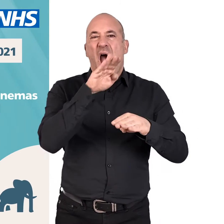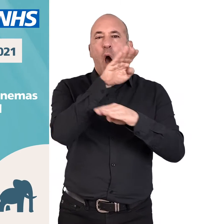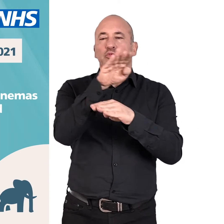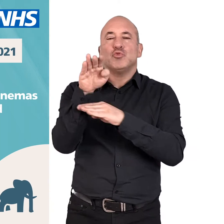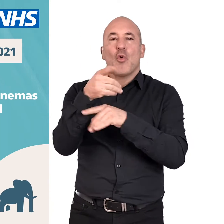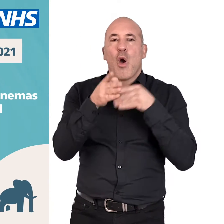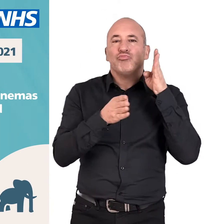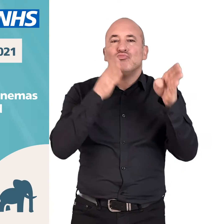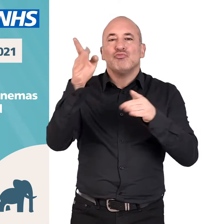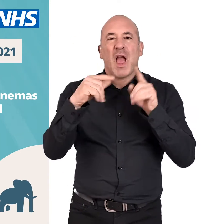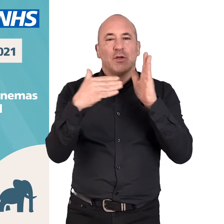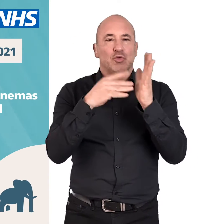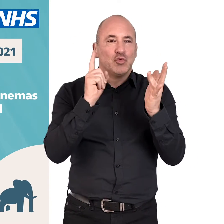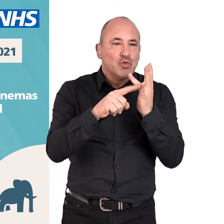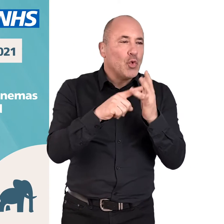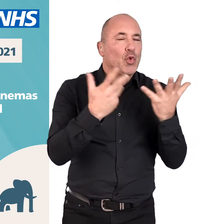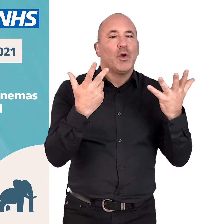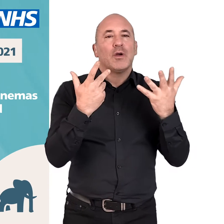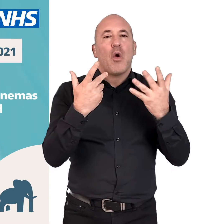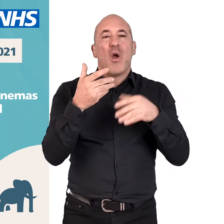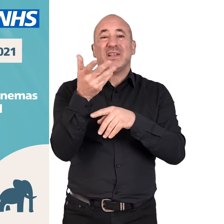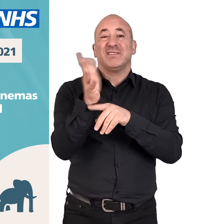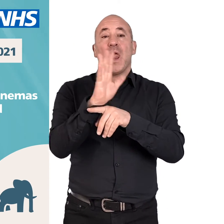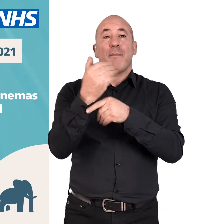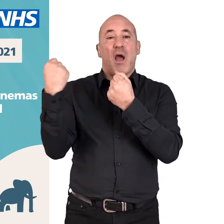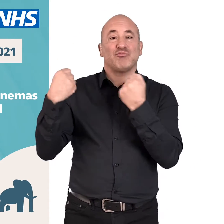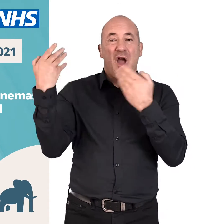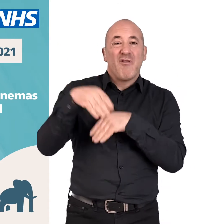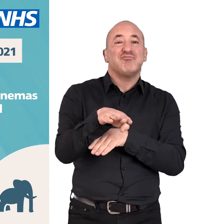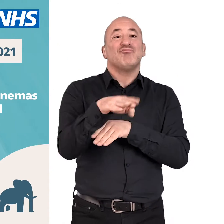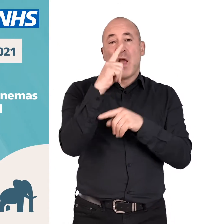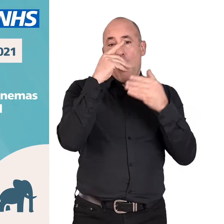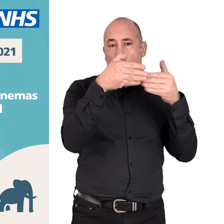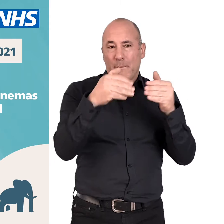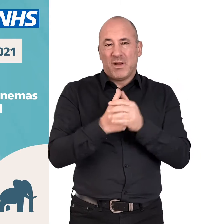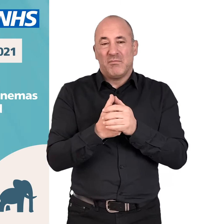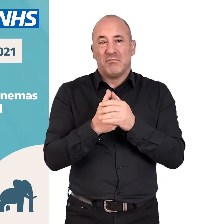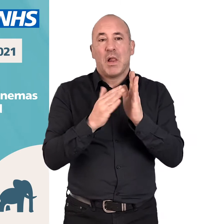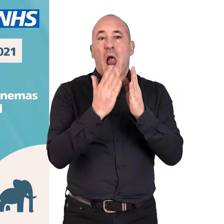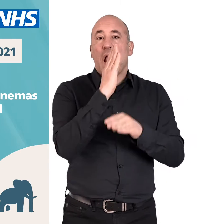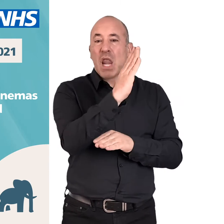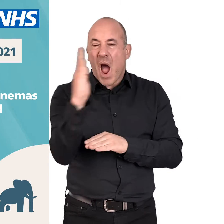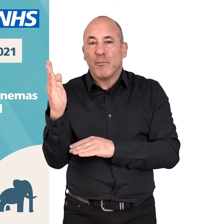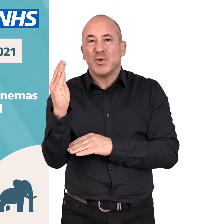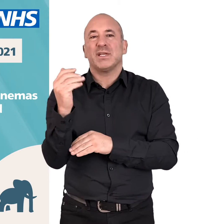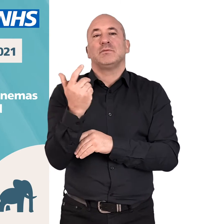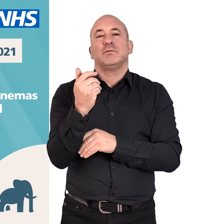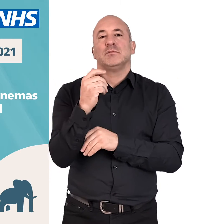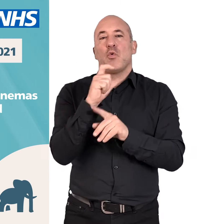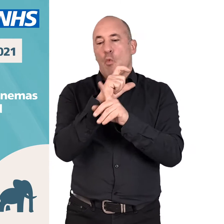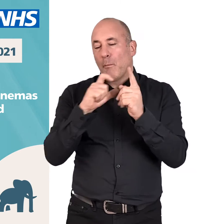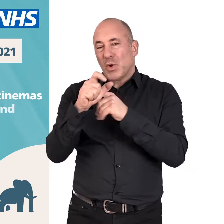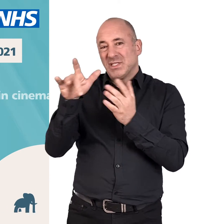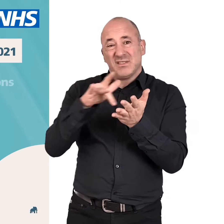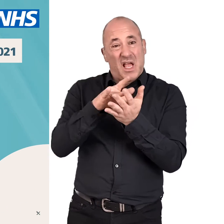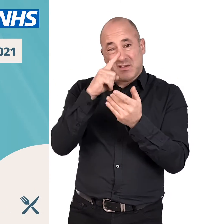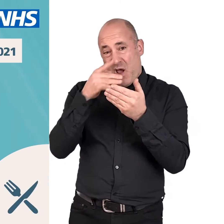Most outdoor attractions, including zoos and drive-in cinemas, can reopen, as can libraries and community centres.